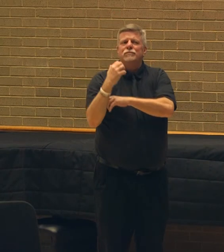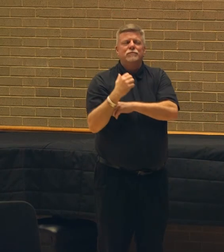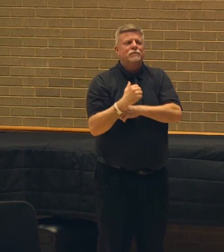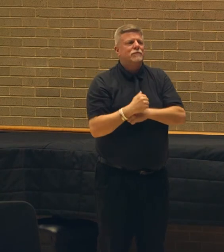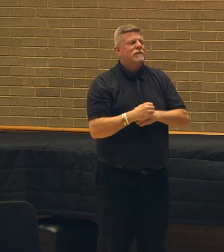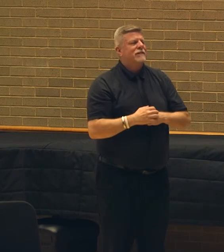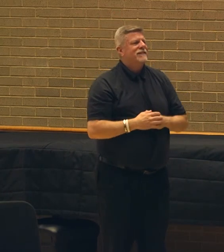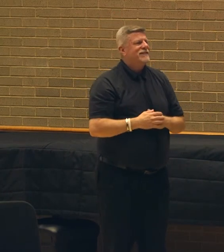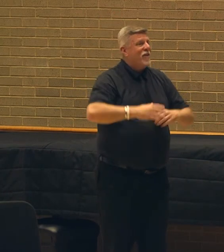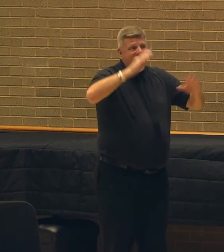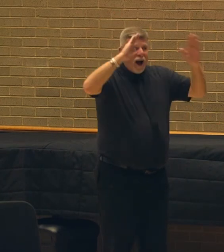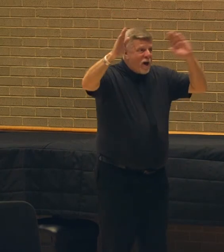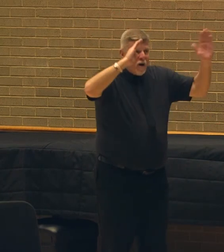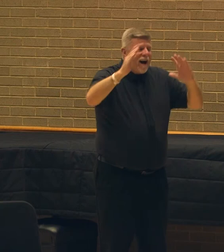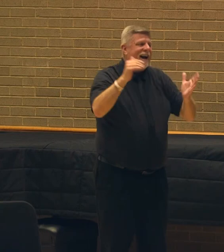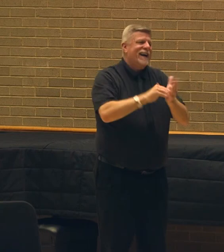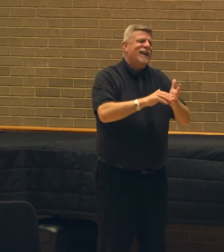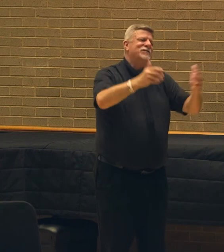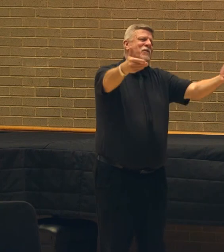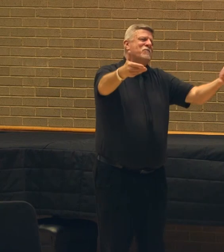So aloha again, welcome.